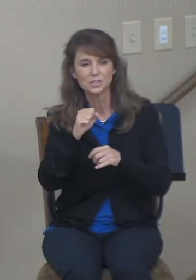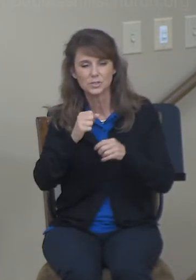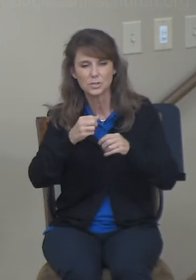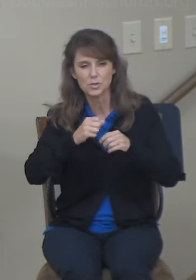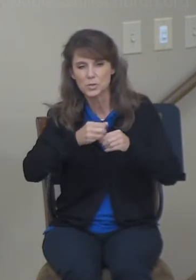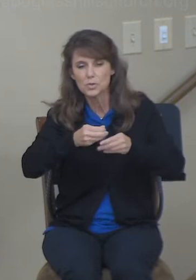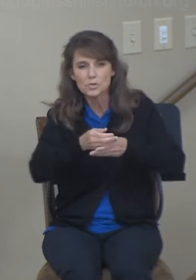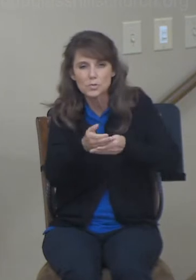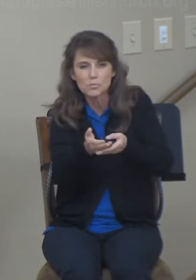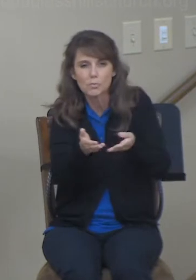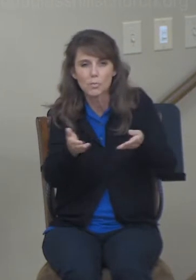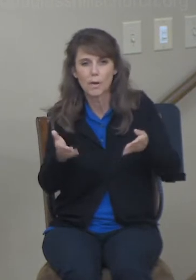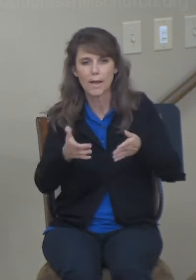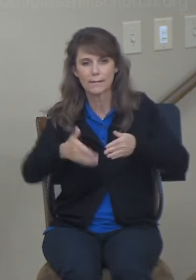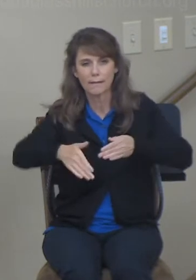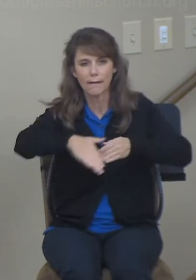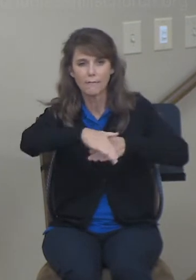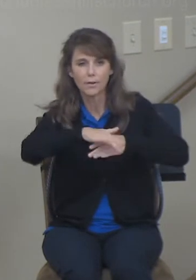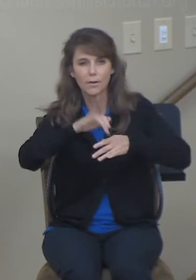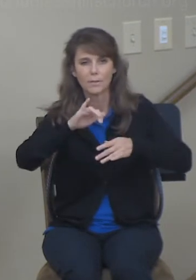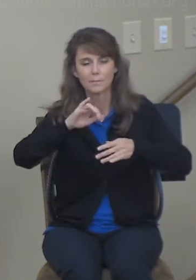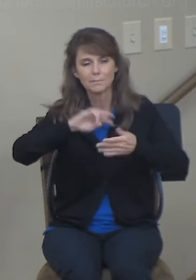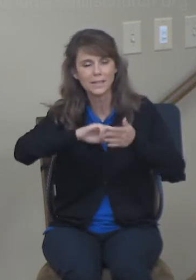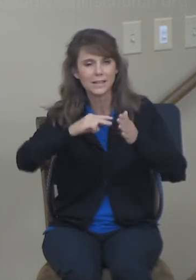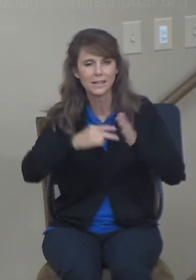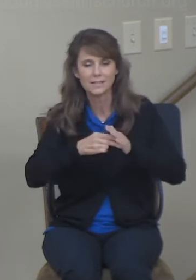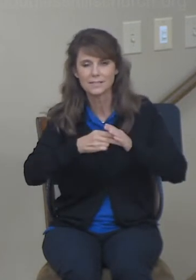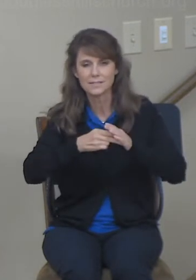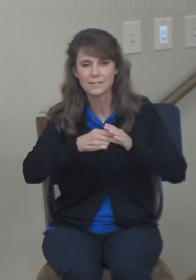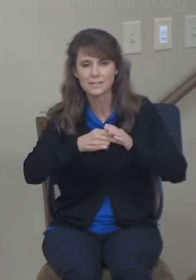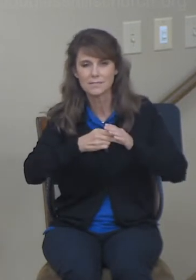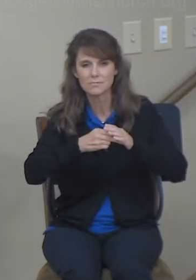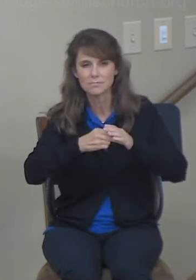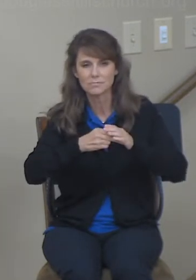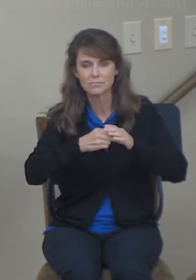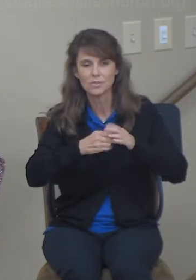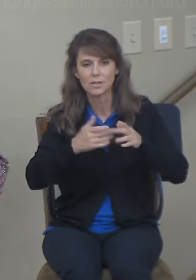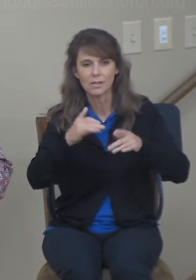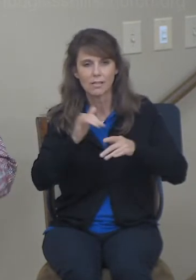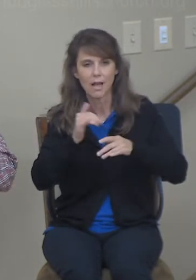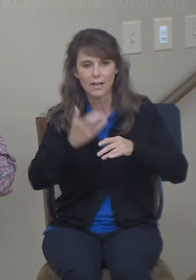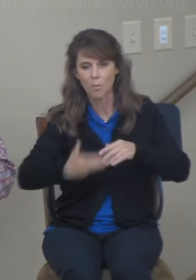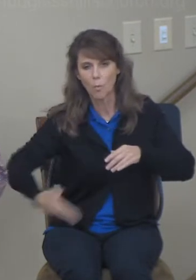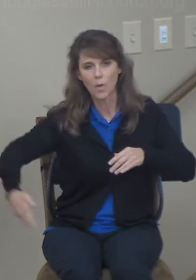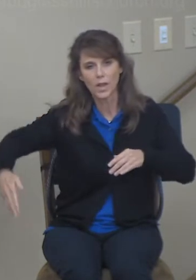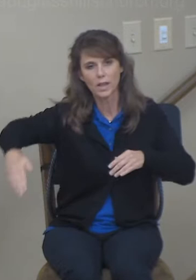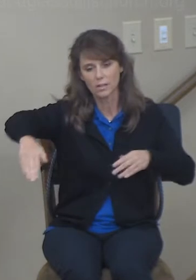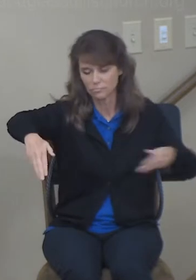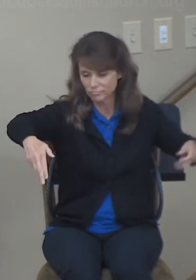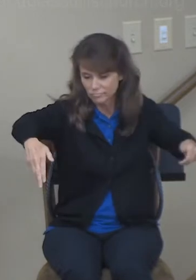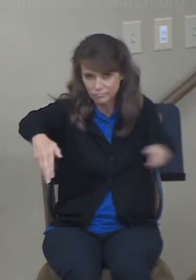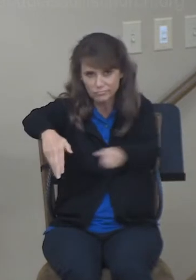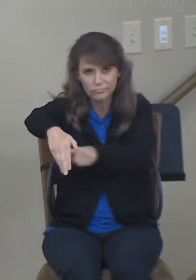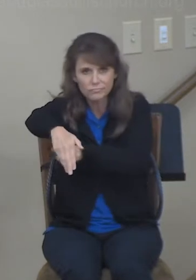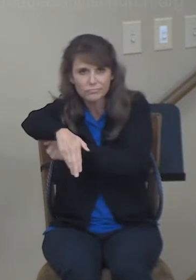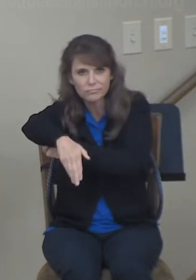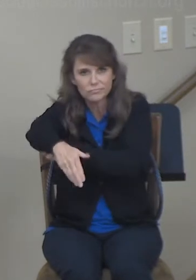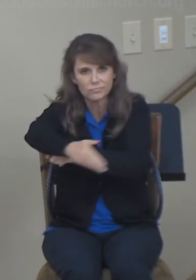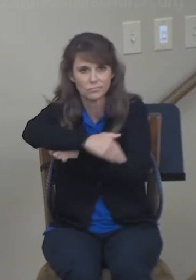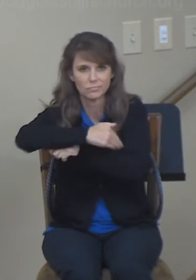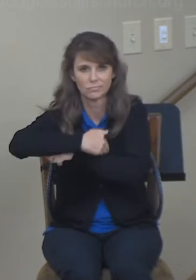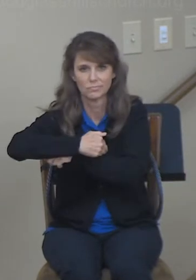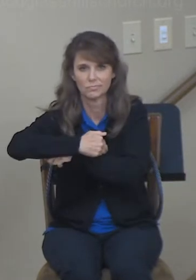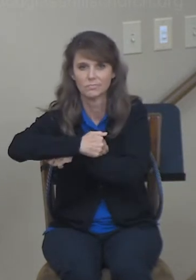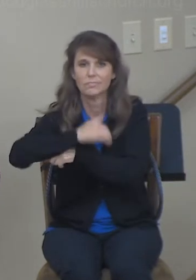your wings. That's literally what the phrase means. So it seems to me that Ruth is claiming the blessing or turning Boaz's